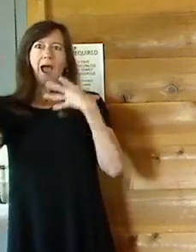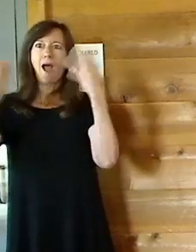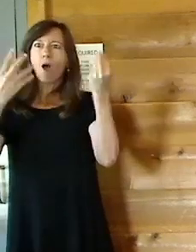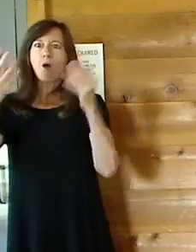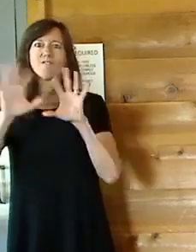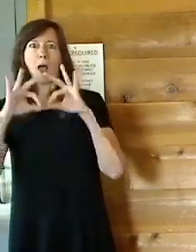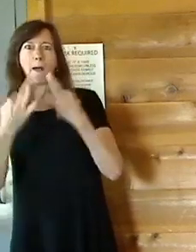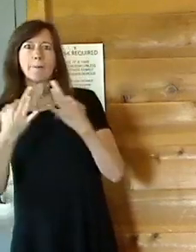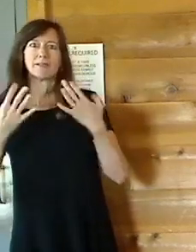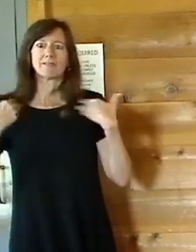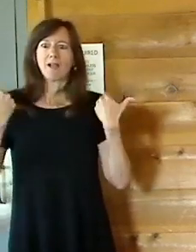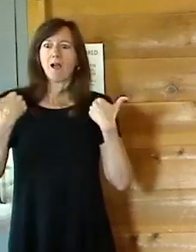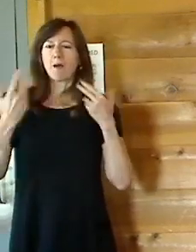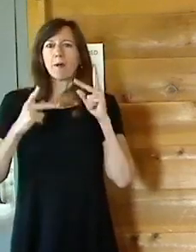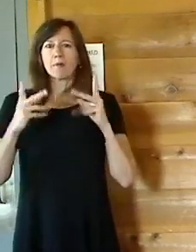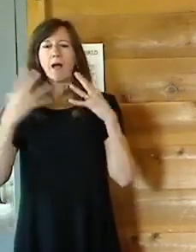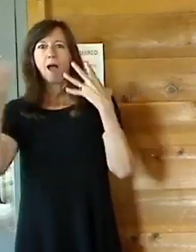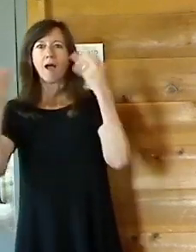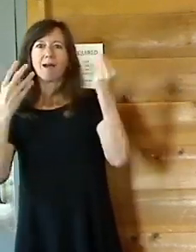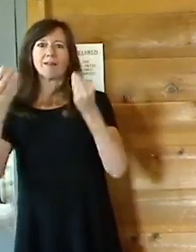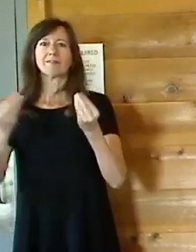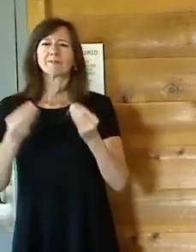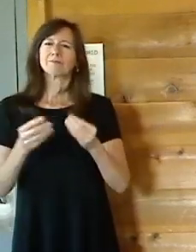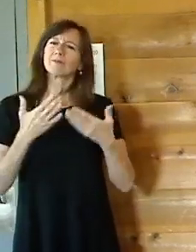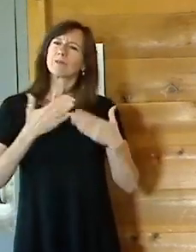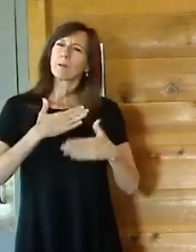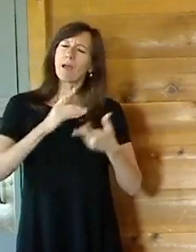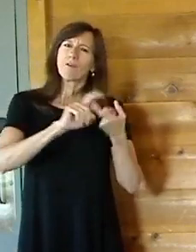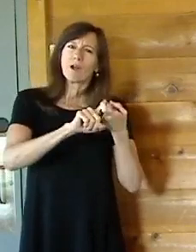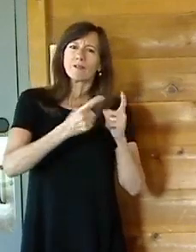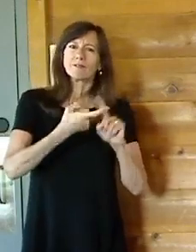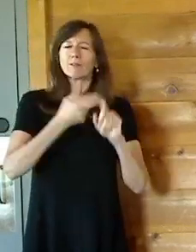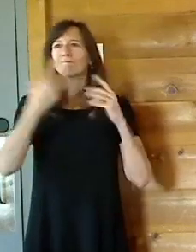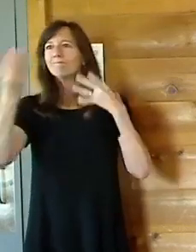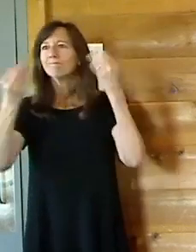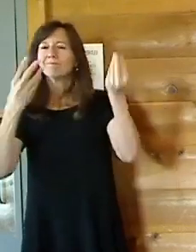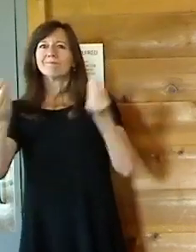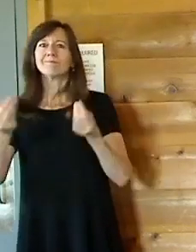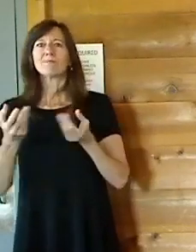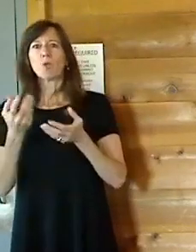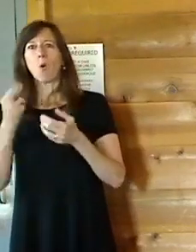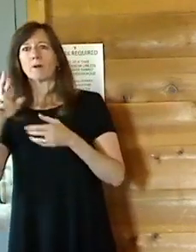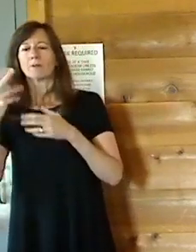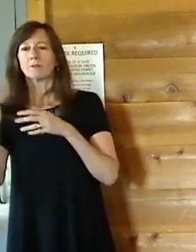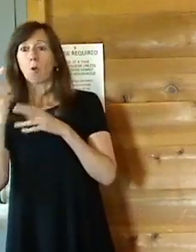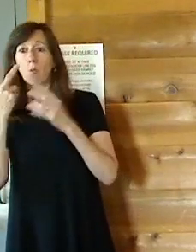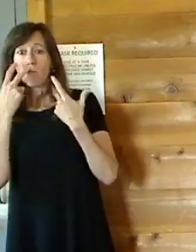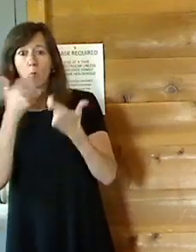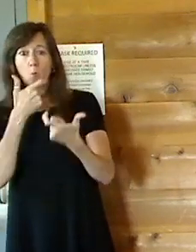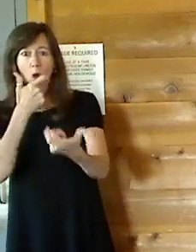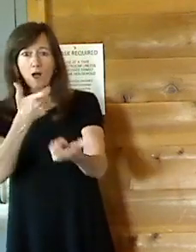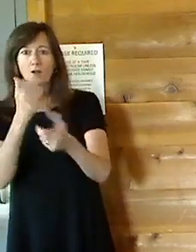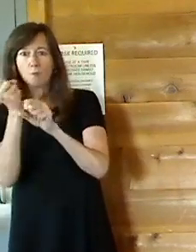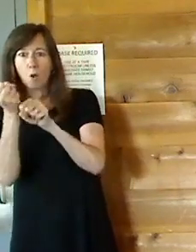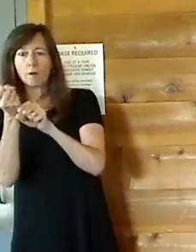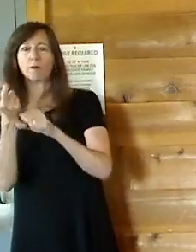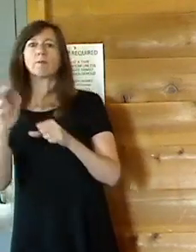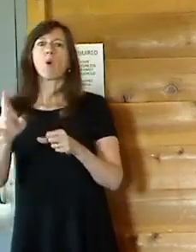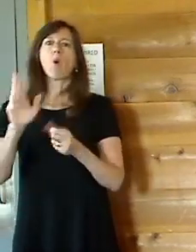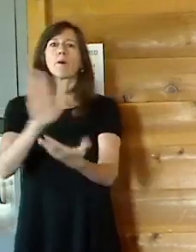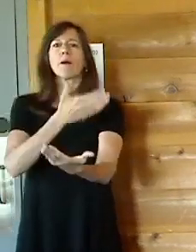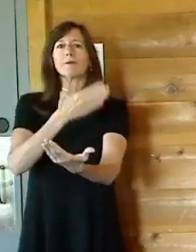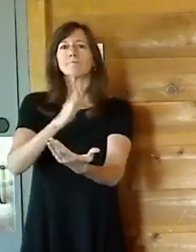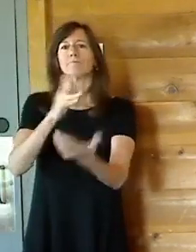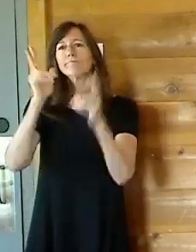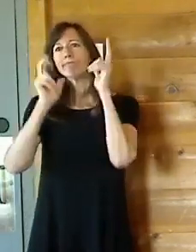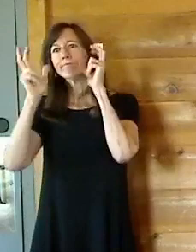some of my best memories are going out there with friends, family, out to Dutchess Stadium catching a ball game or even a concert. So it is amazing to see people back out